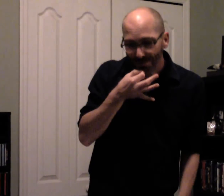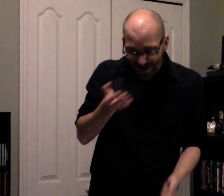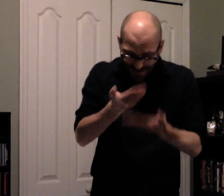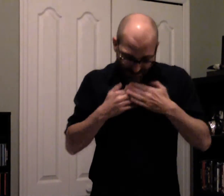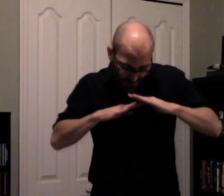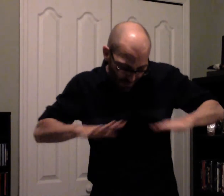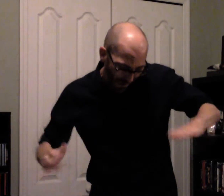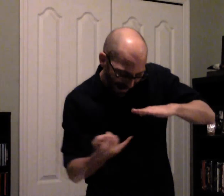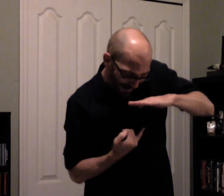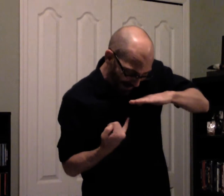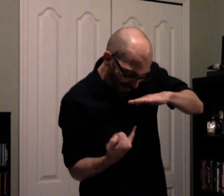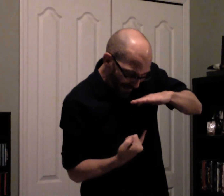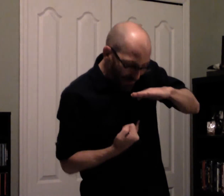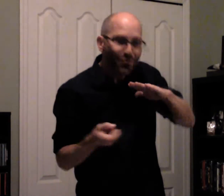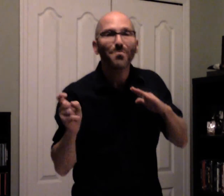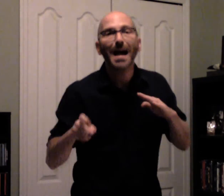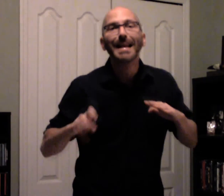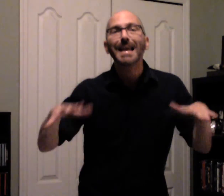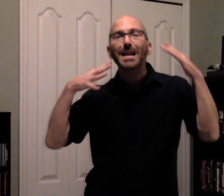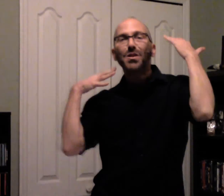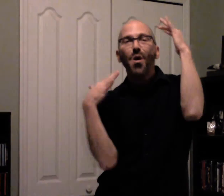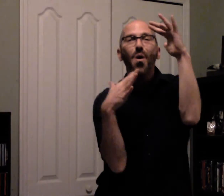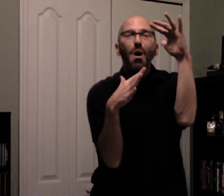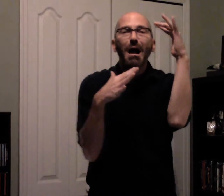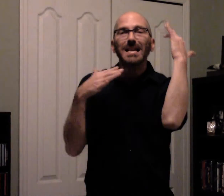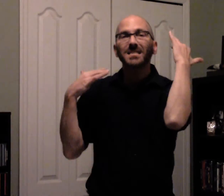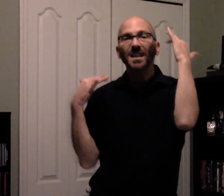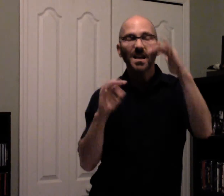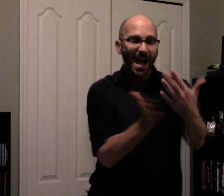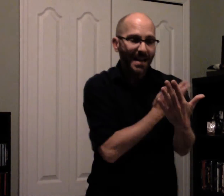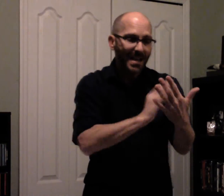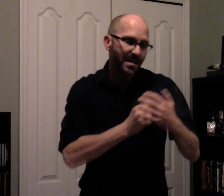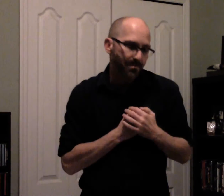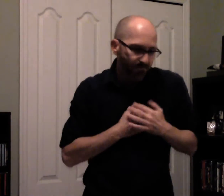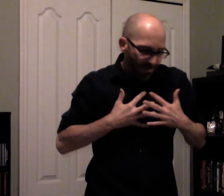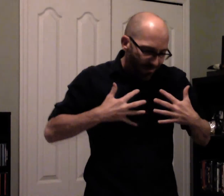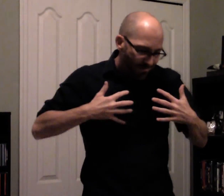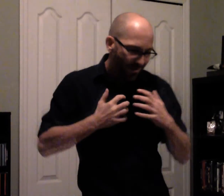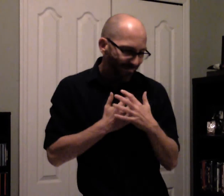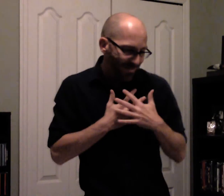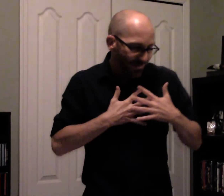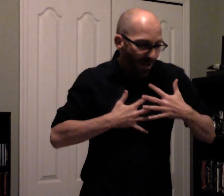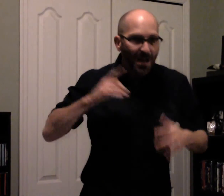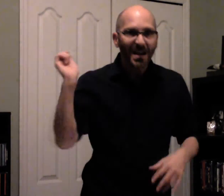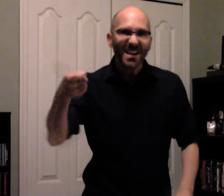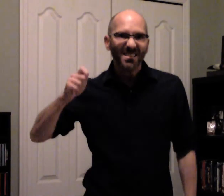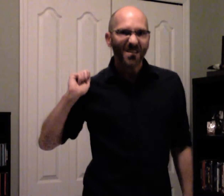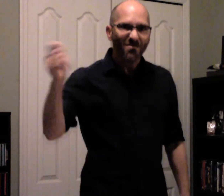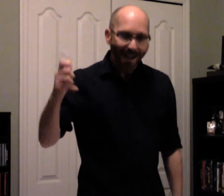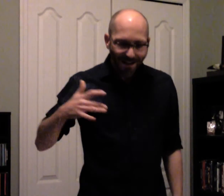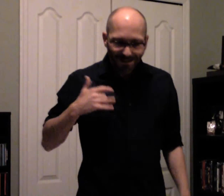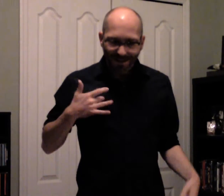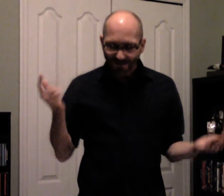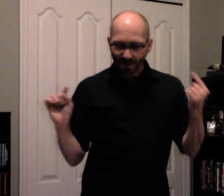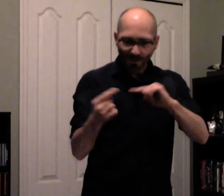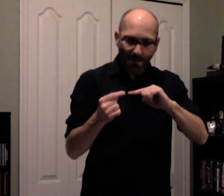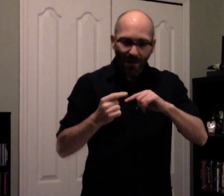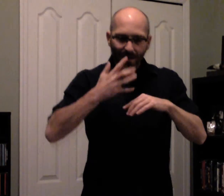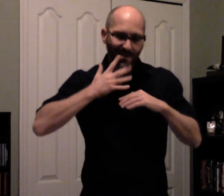It's too quiet in this room I need noise, I need the buzz of itself Need the crack of a whip Need